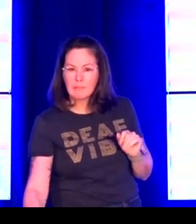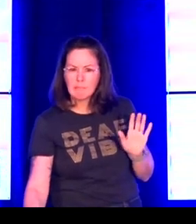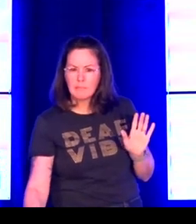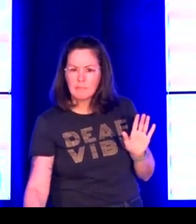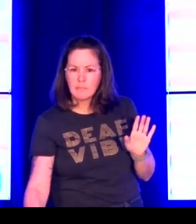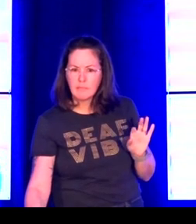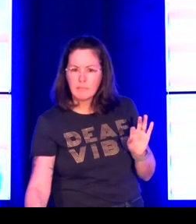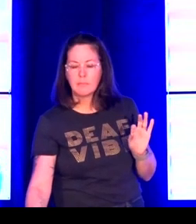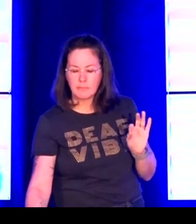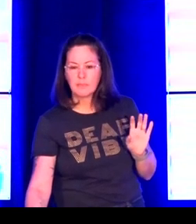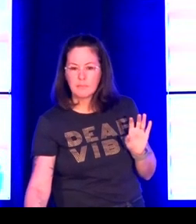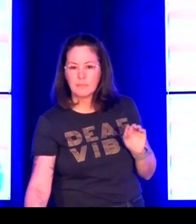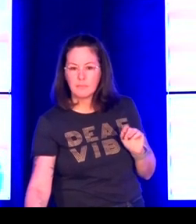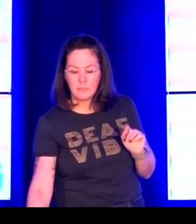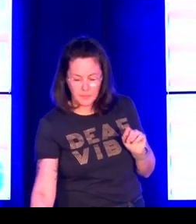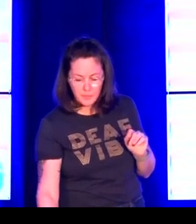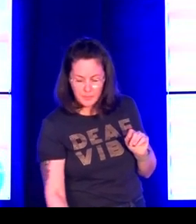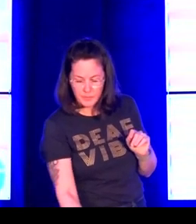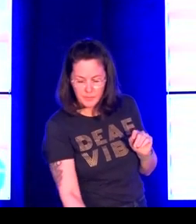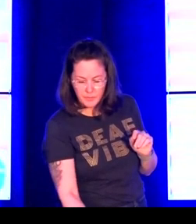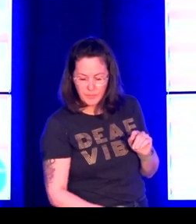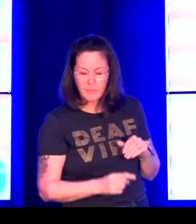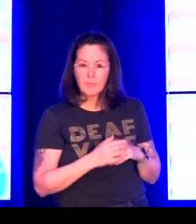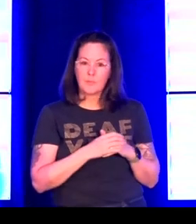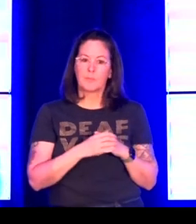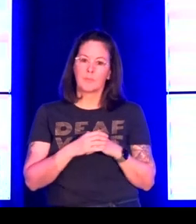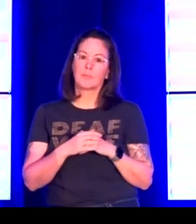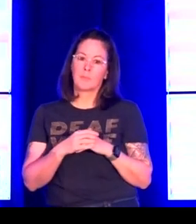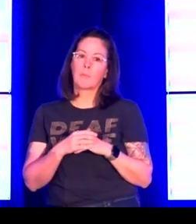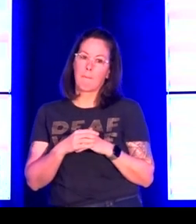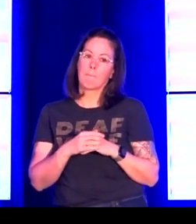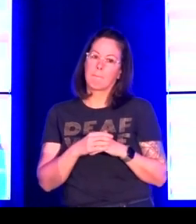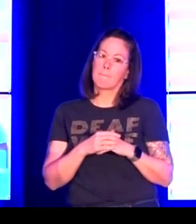I'm reflecting on all of this as part of how I move forward.